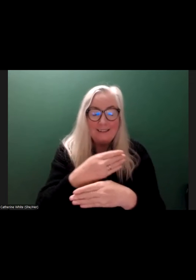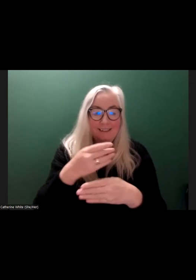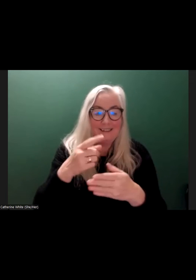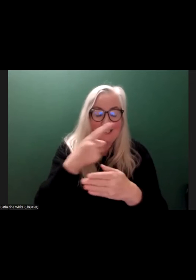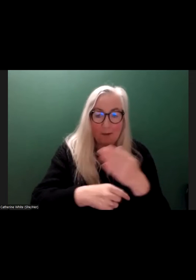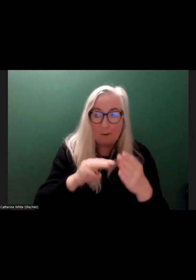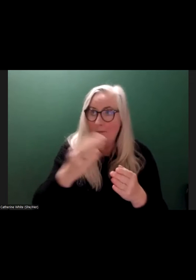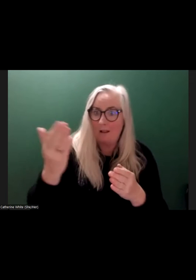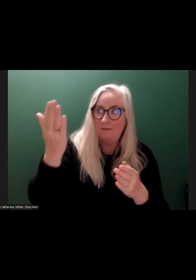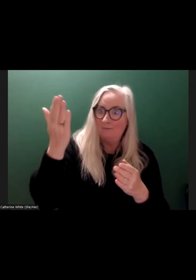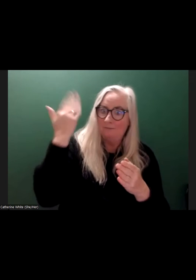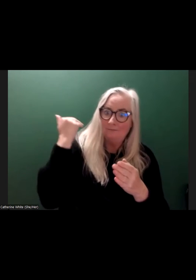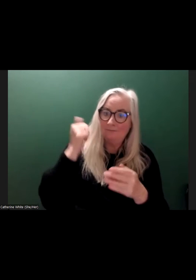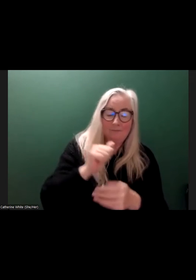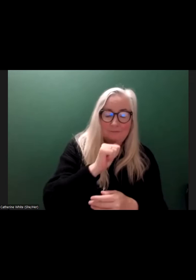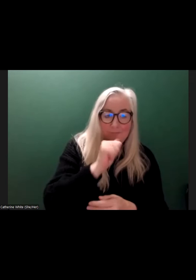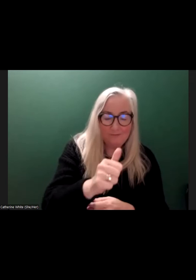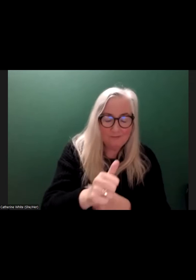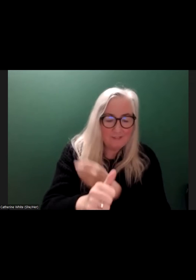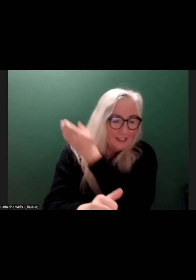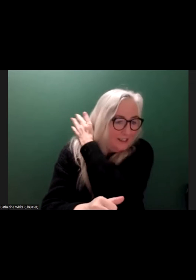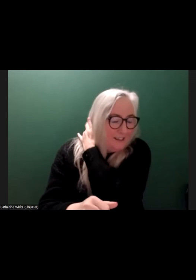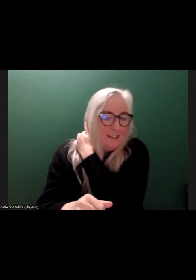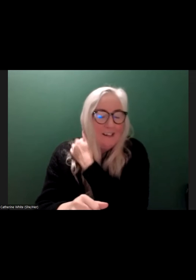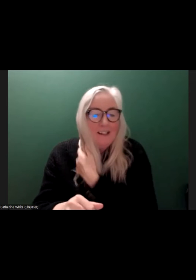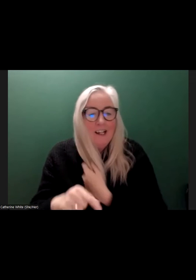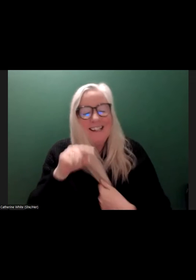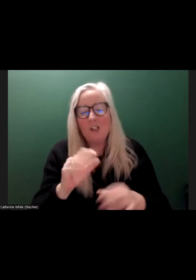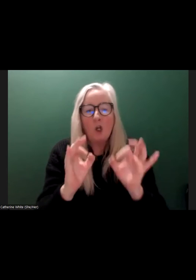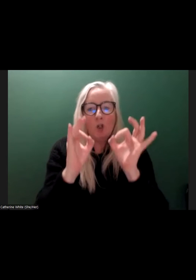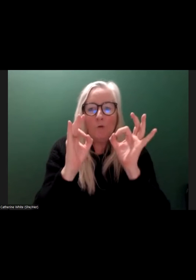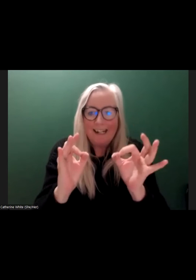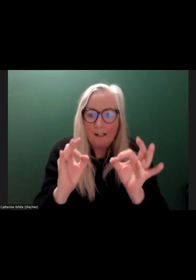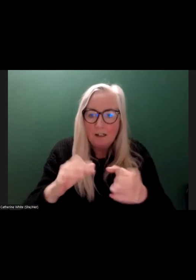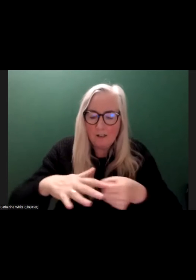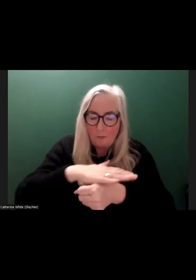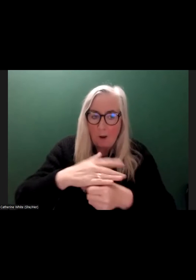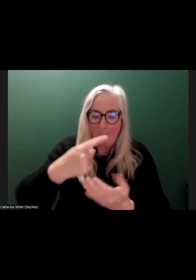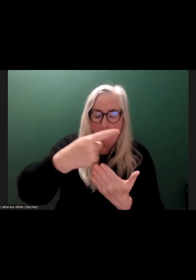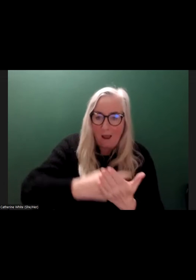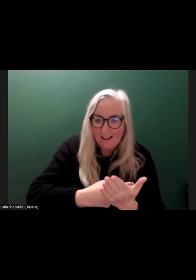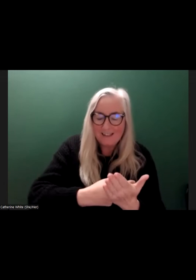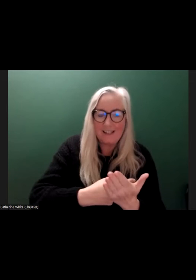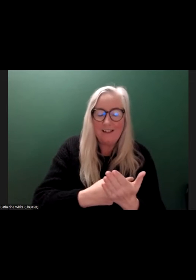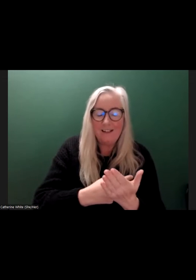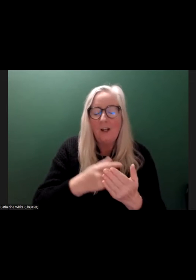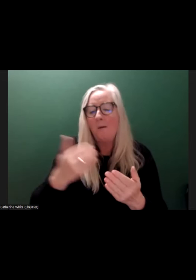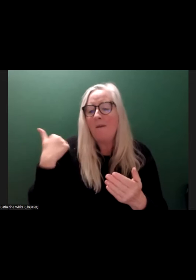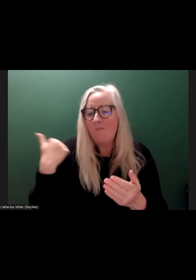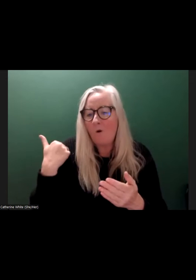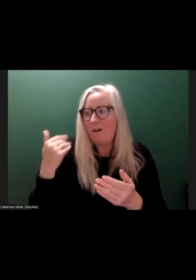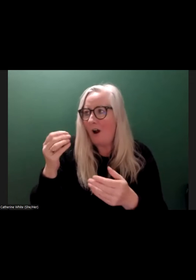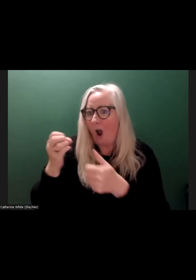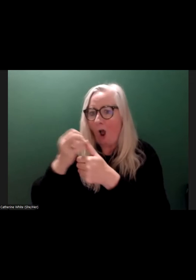It's a very... No, I'm not going say it's a very unique. It's a unique circumstance where policy in Ireland was shaped by industry. a people.